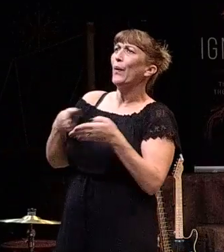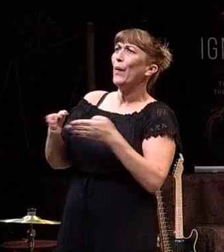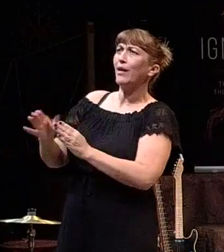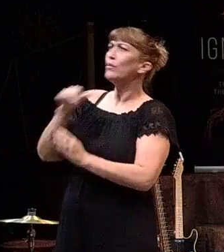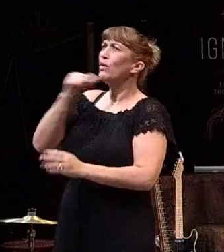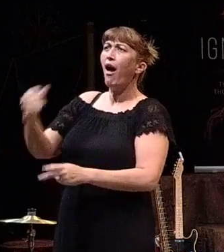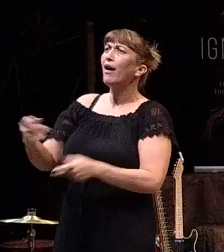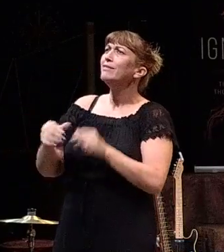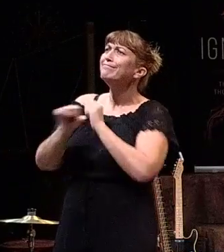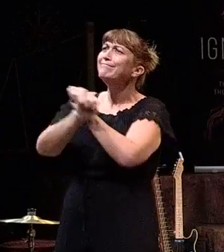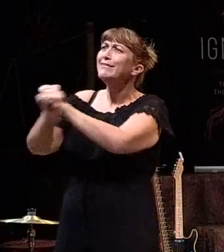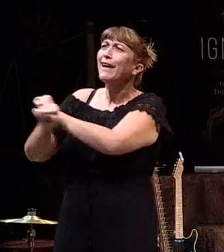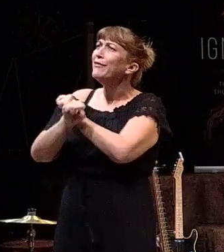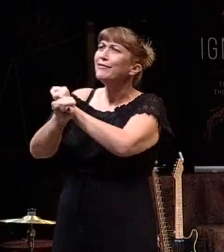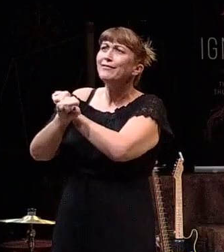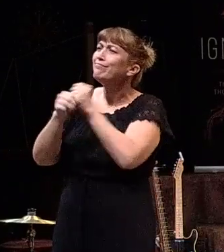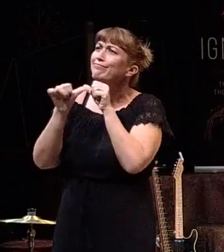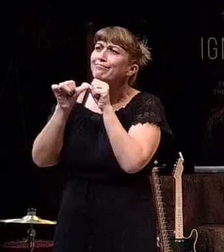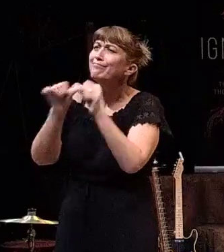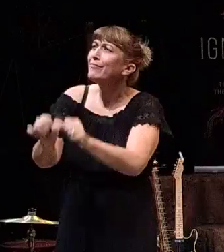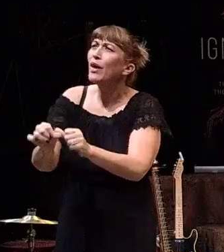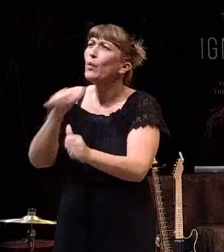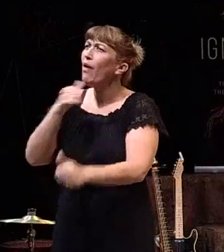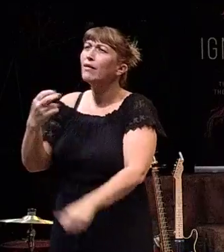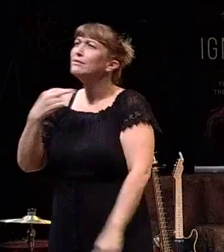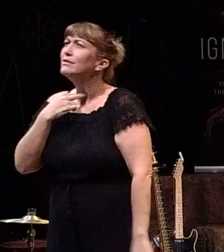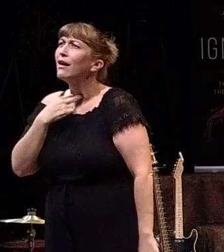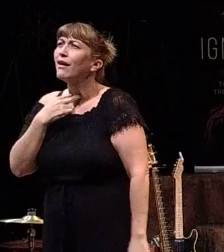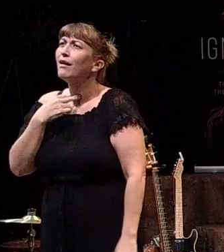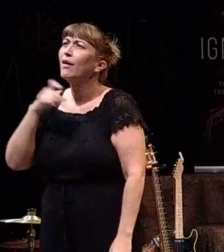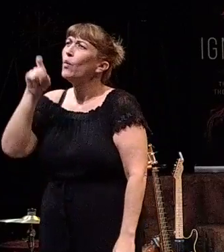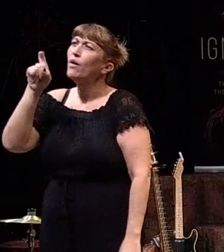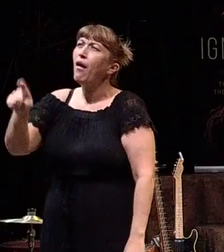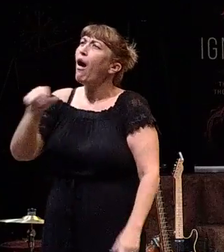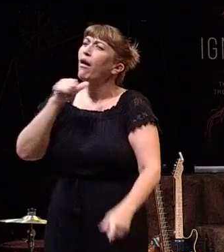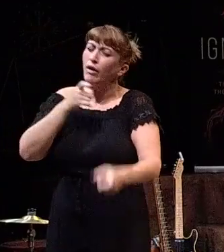stuck. We don't have to be dictated by our circumstances.